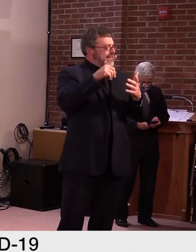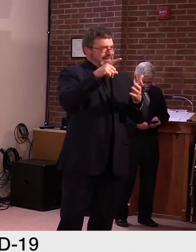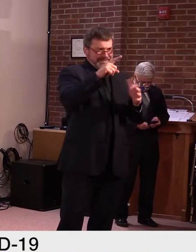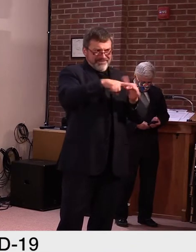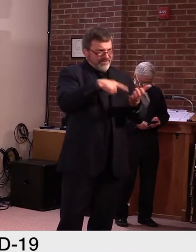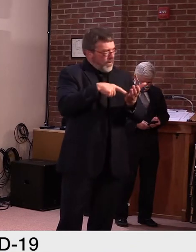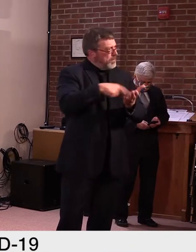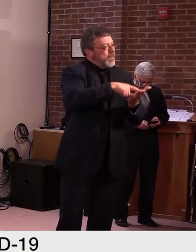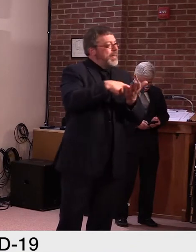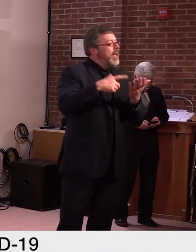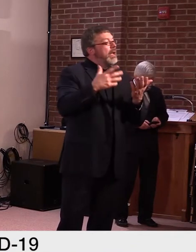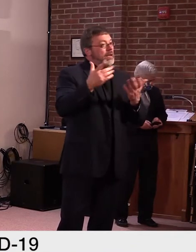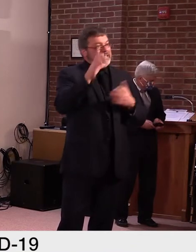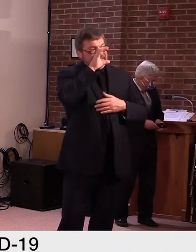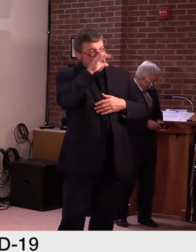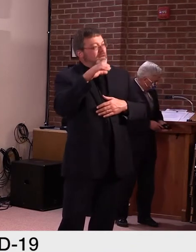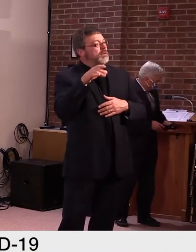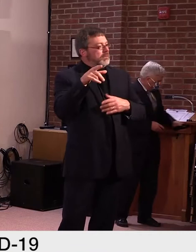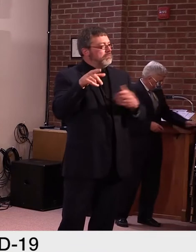that level.